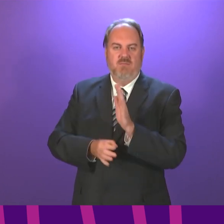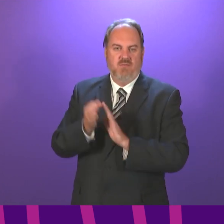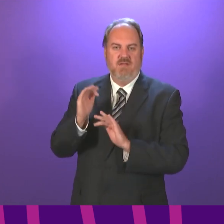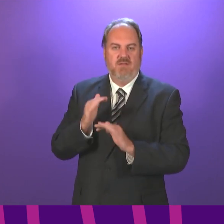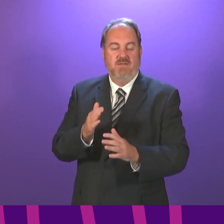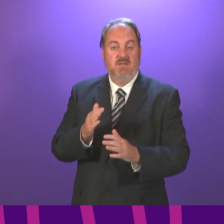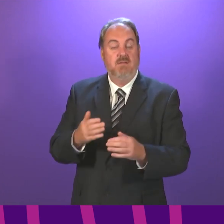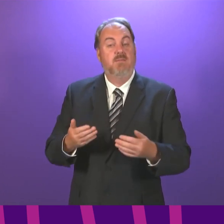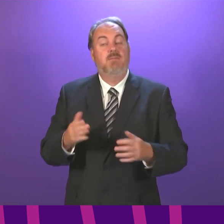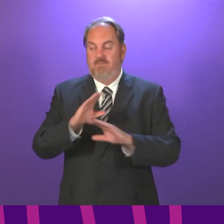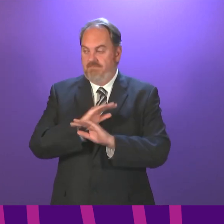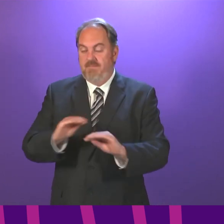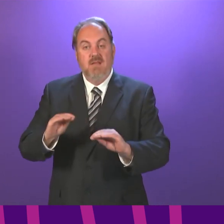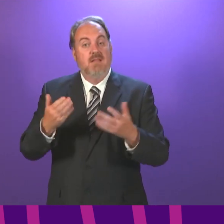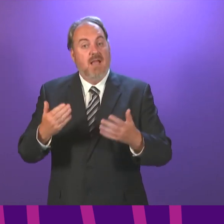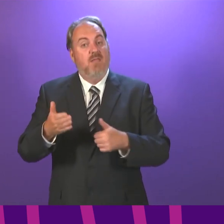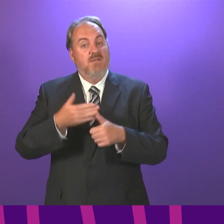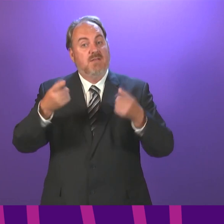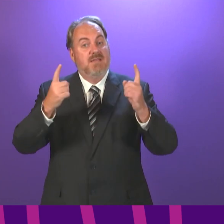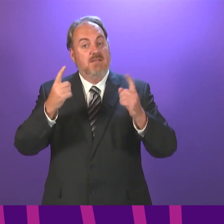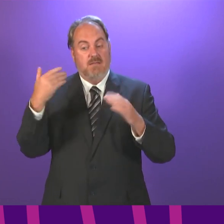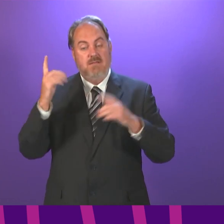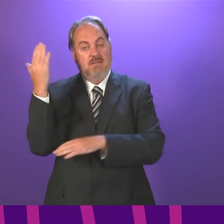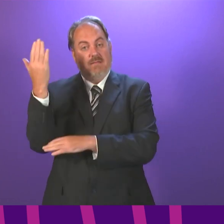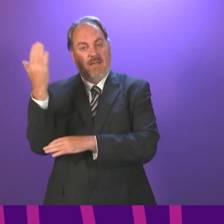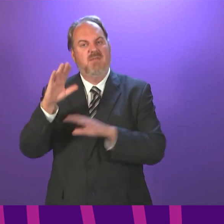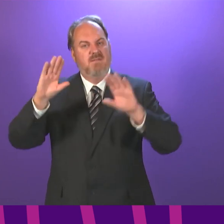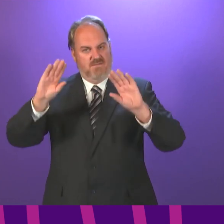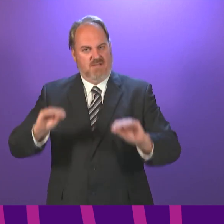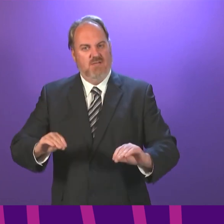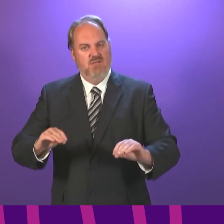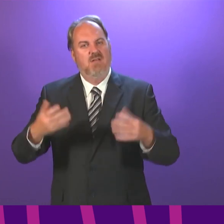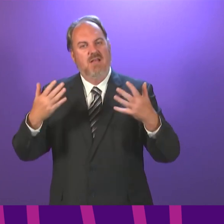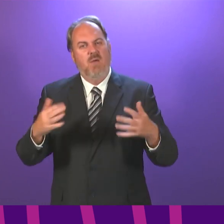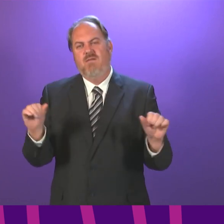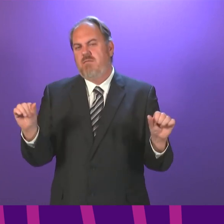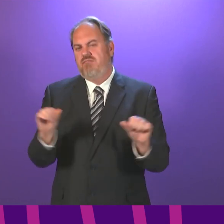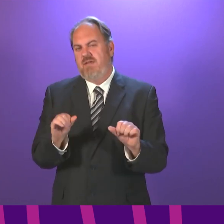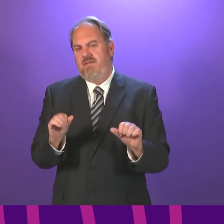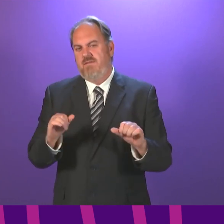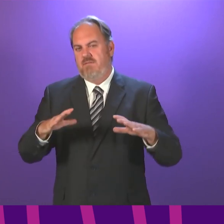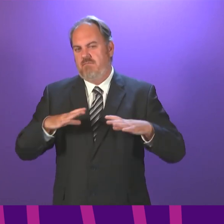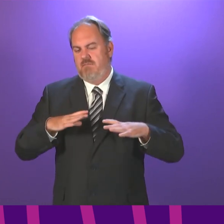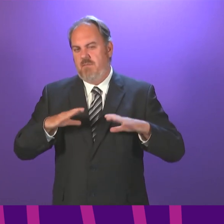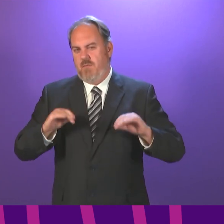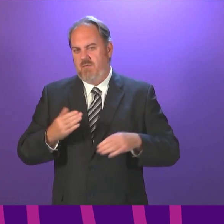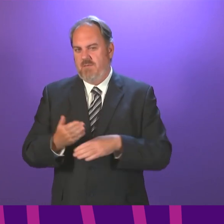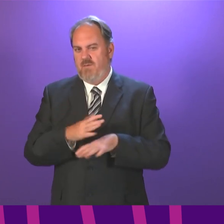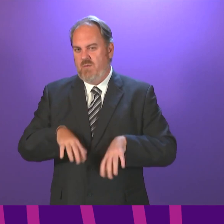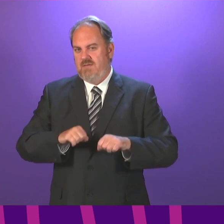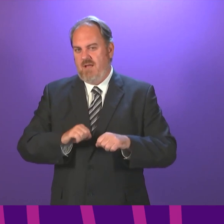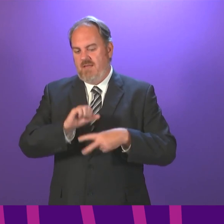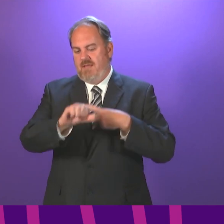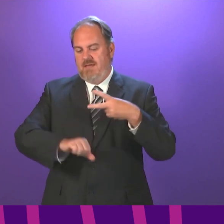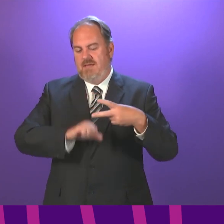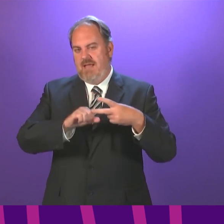That concludes the First Minister's statement on COVID-19 update. There will be a brief pause before we commence the next item